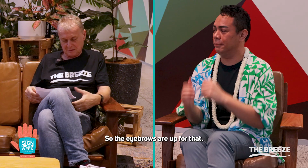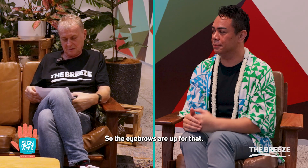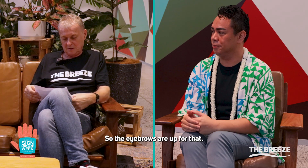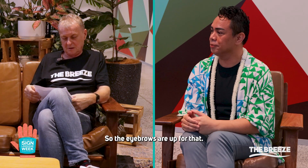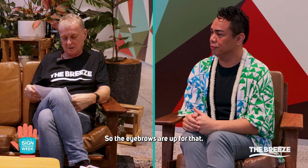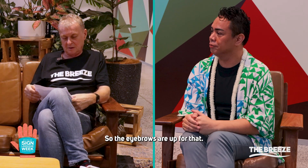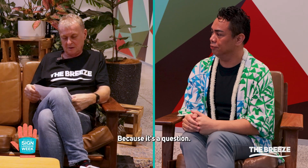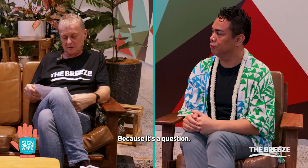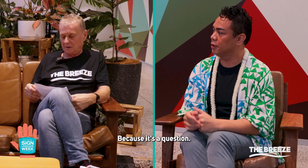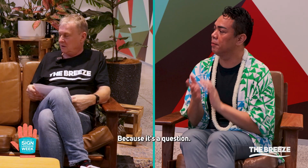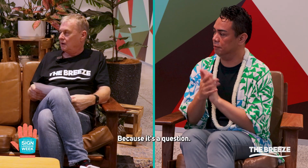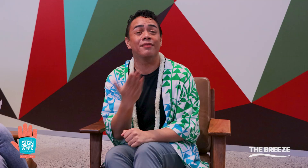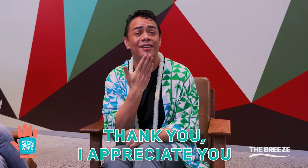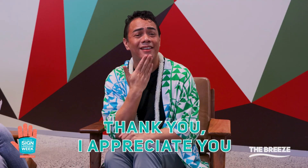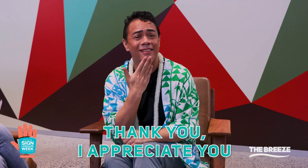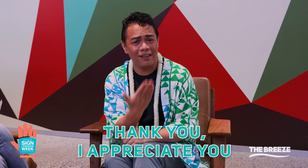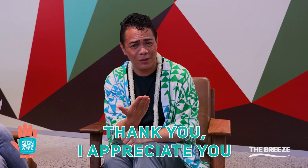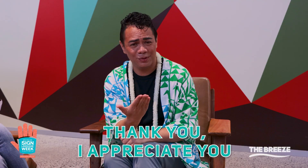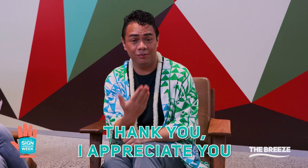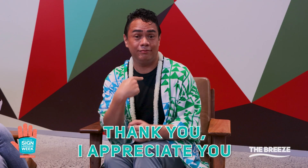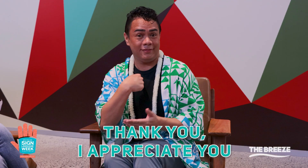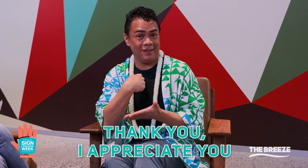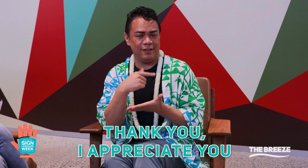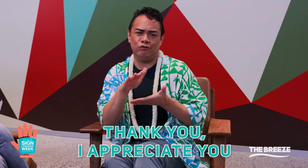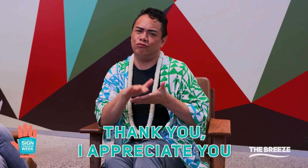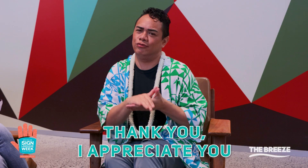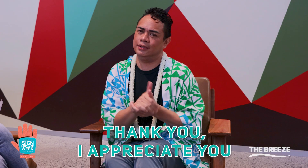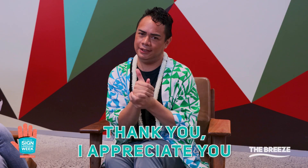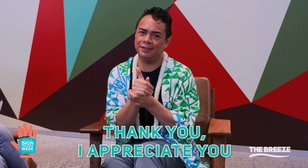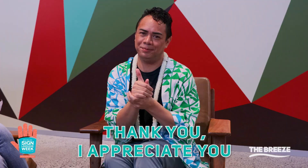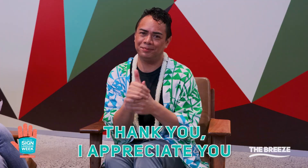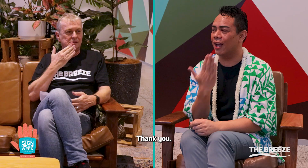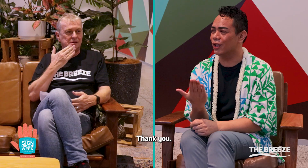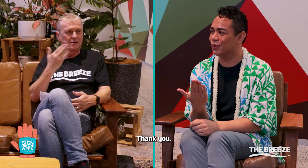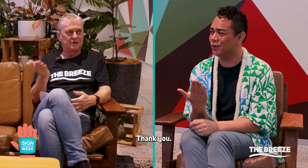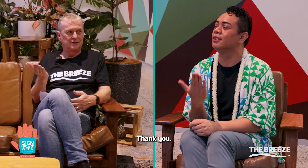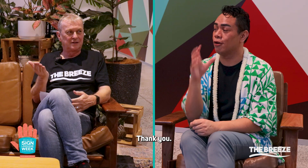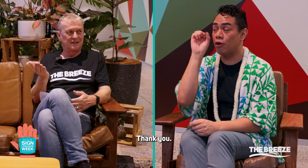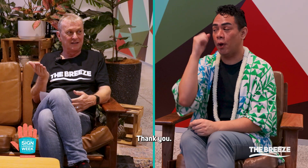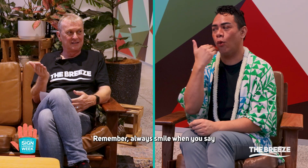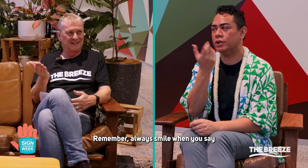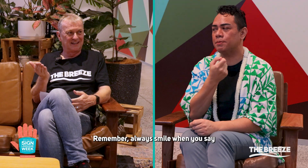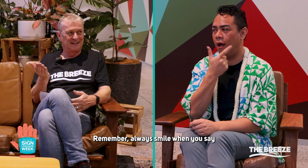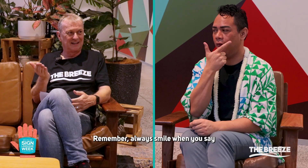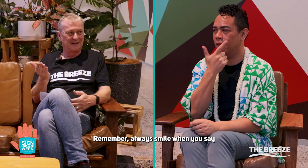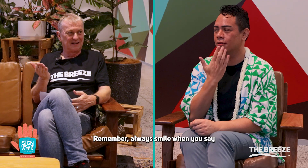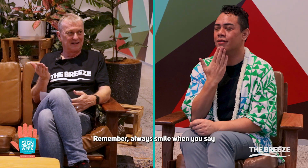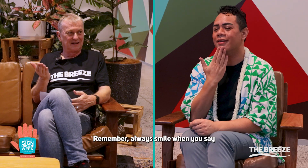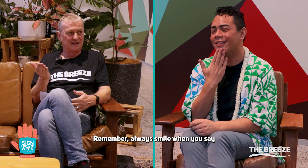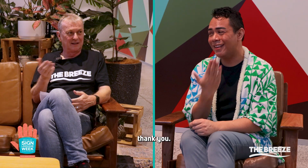eyebrows are up for that because it's a question. Thank you. I appreciate you. Thank you. Remember, always smile when you say